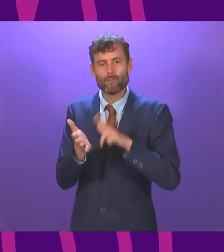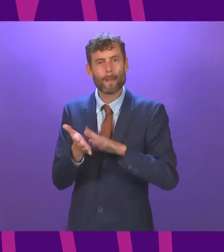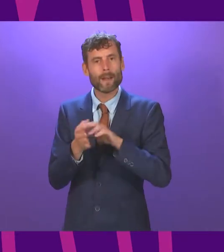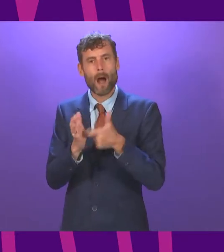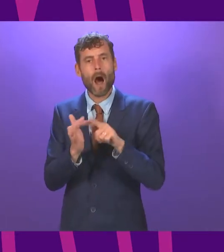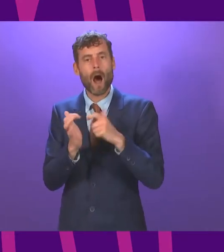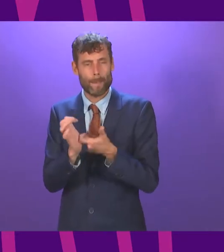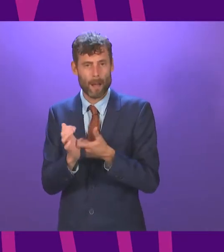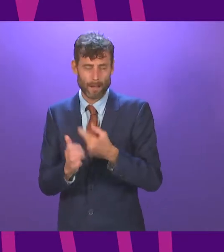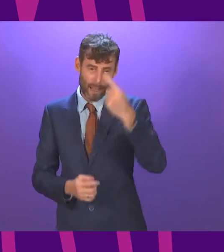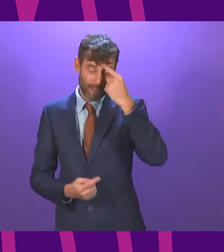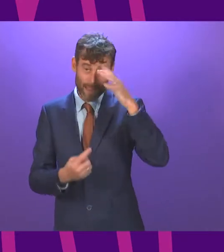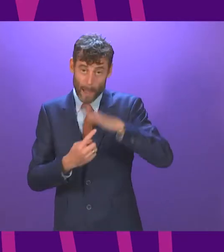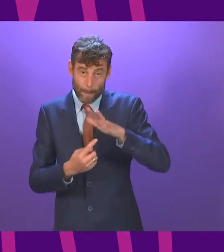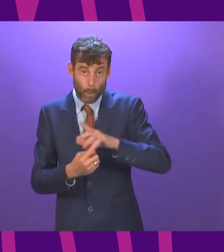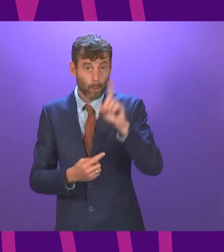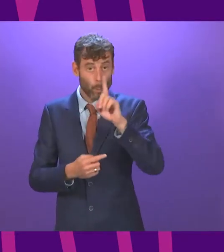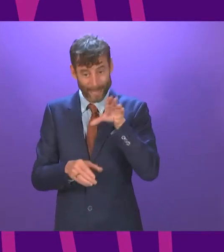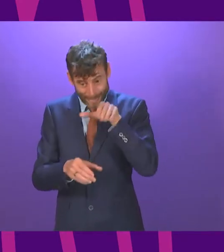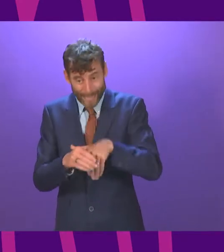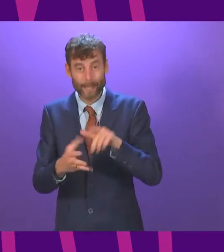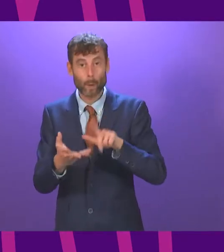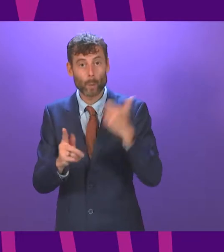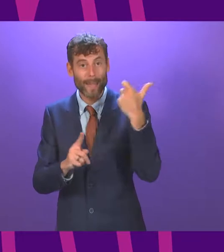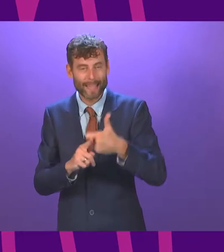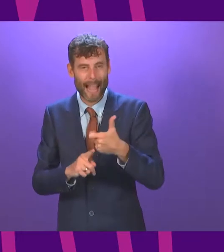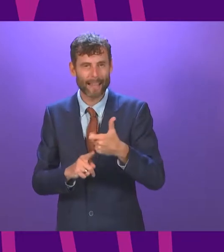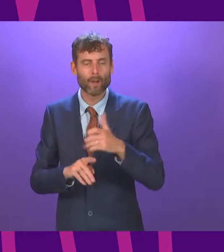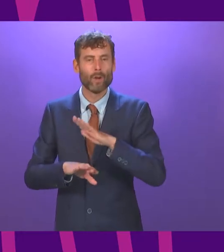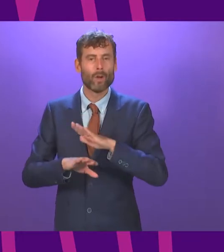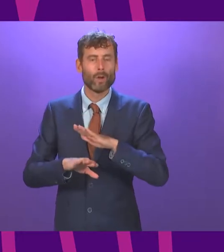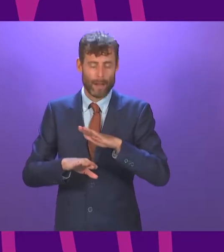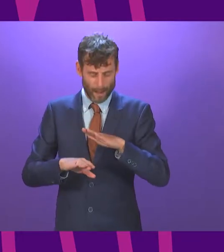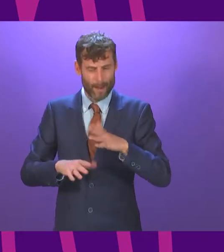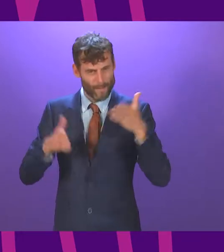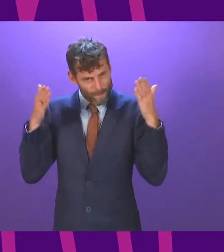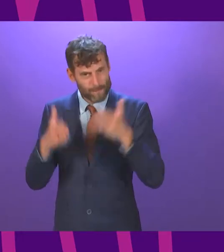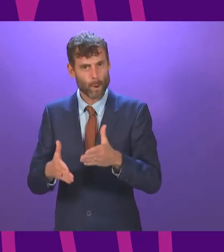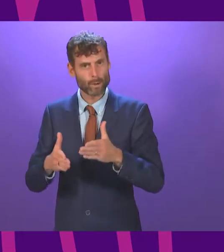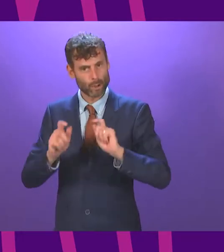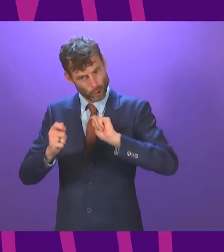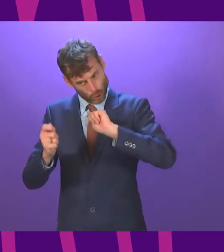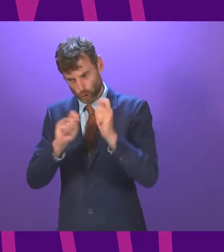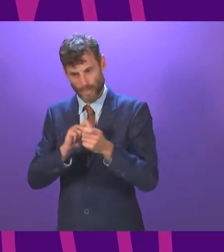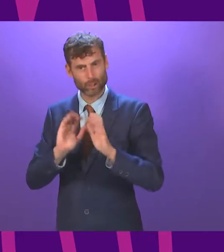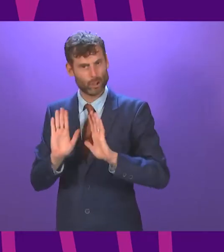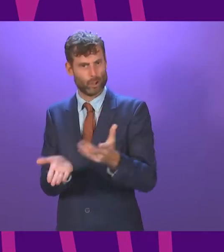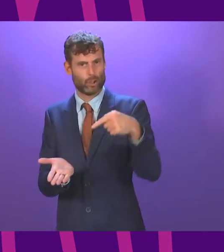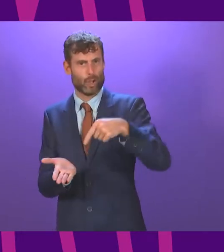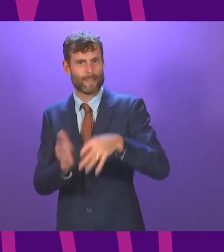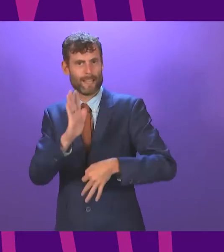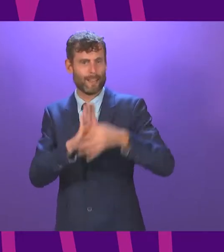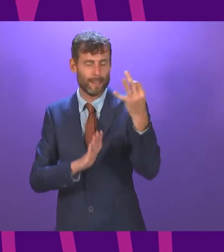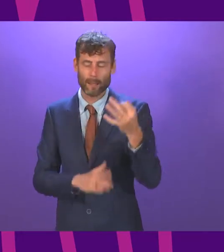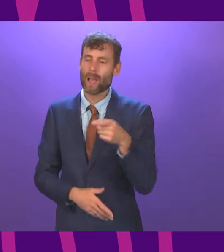he supported Scotland's place in the United Kingdom. I really don't know what's happened to that radical zeal or that internationalist focus.